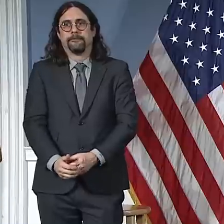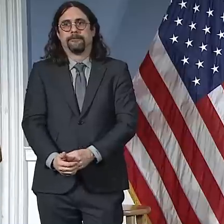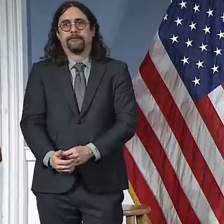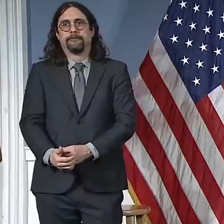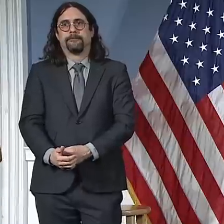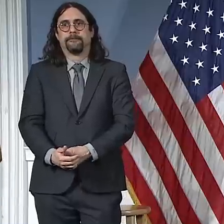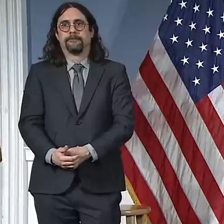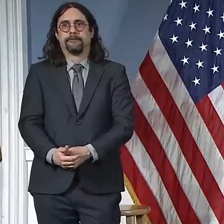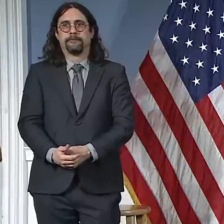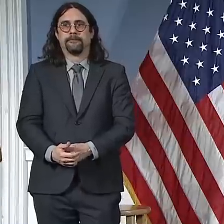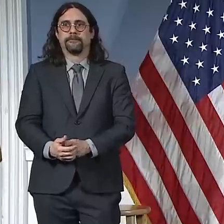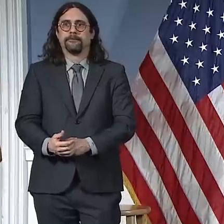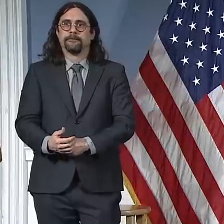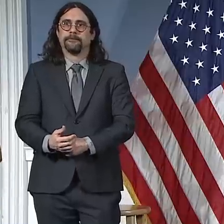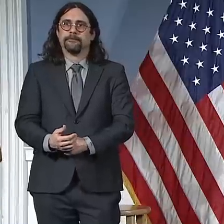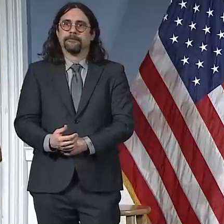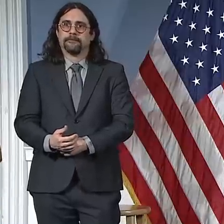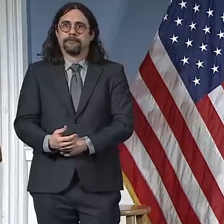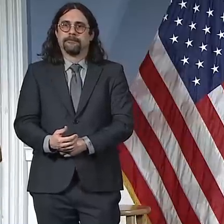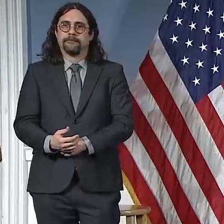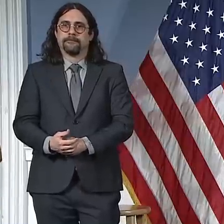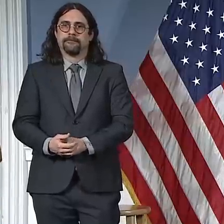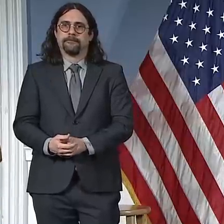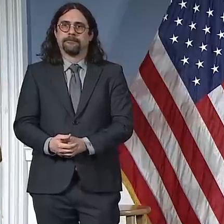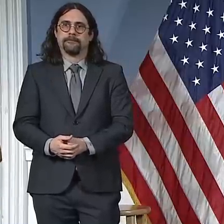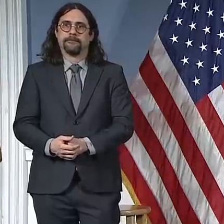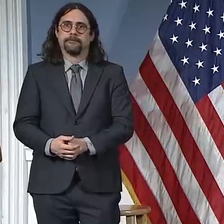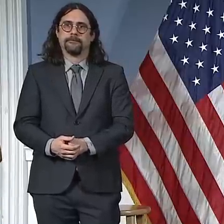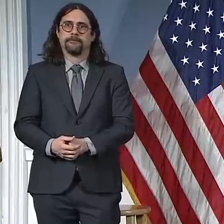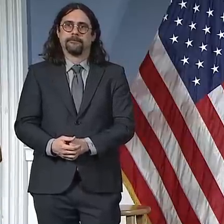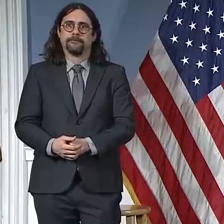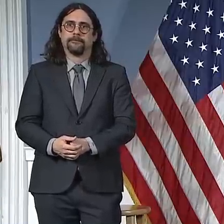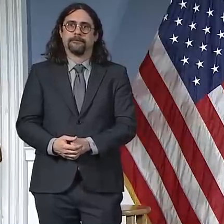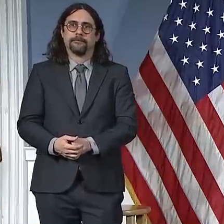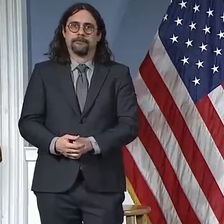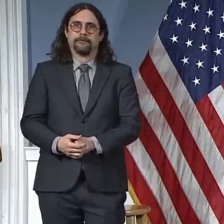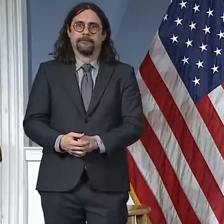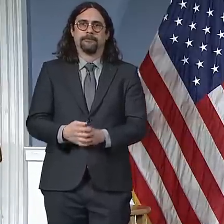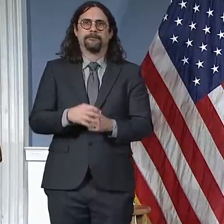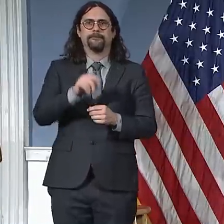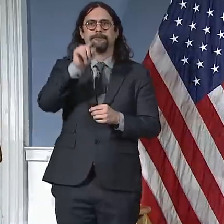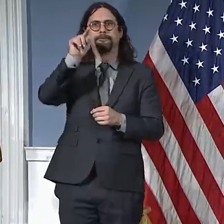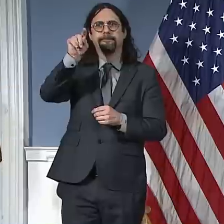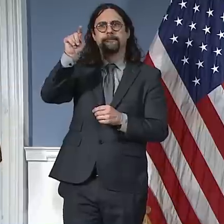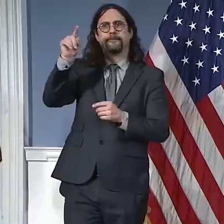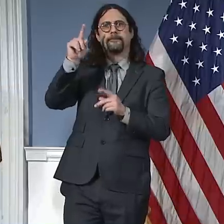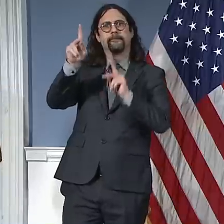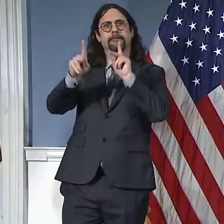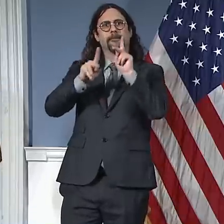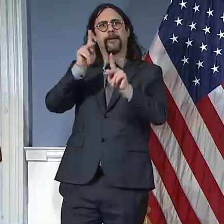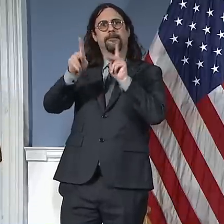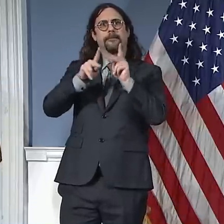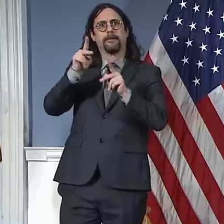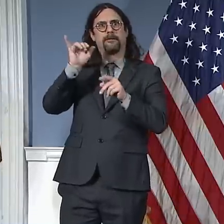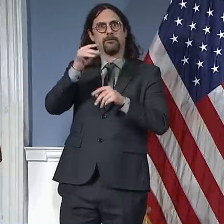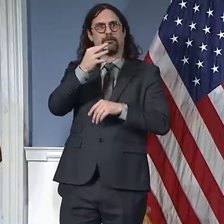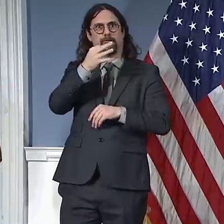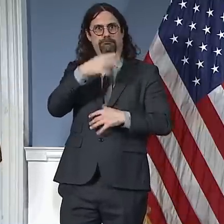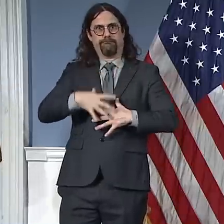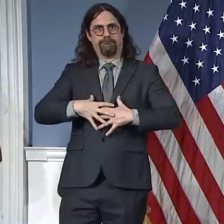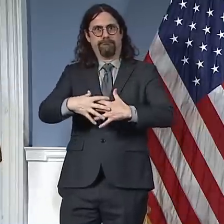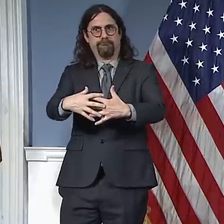what are the protocols about whether a partner of the woman giving birth can be